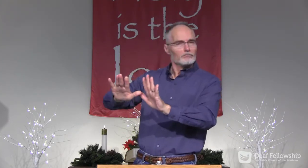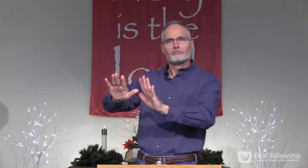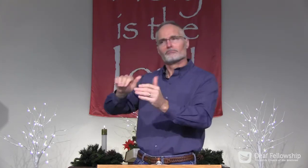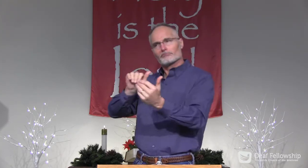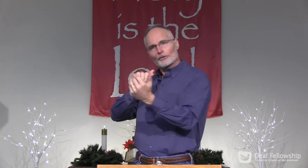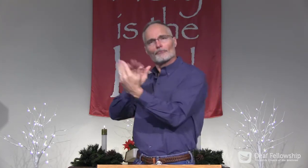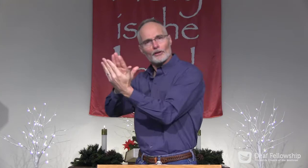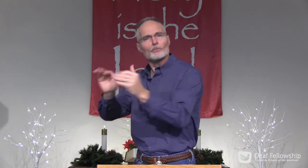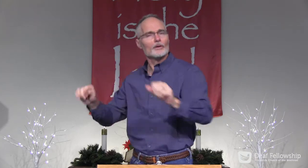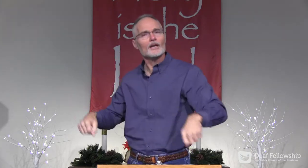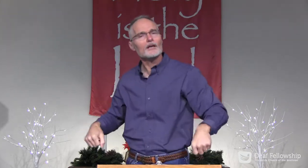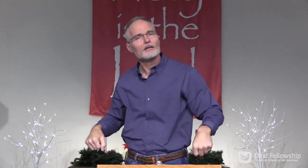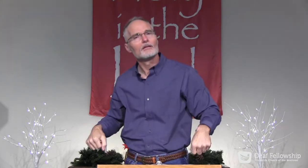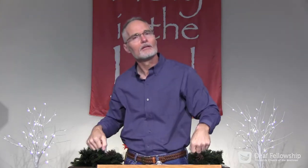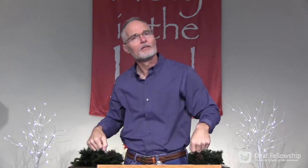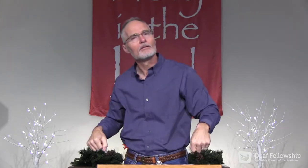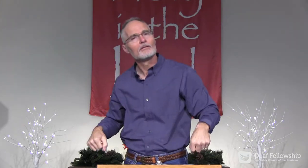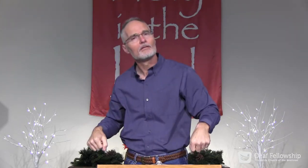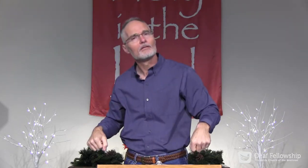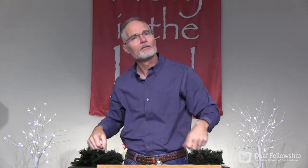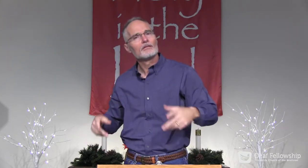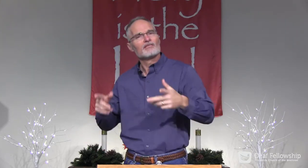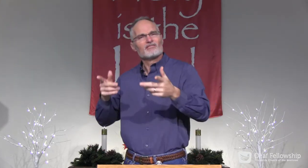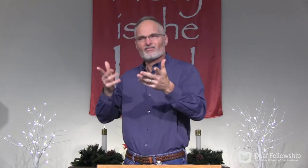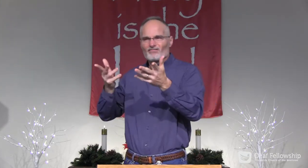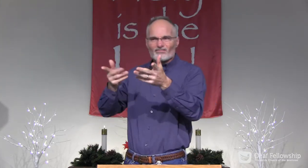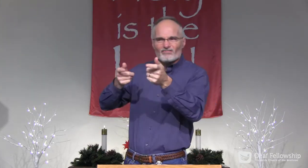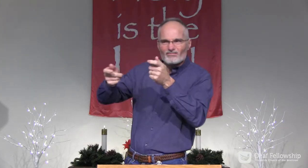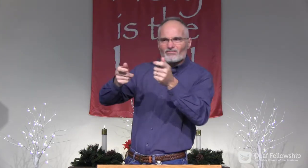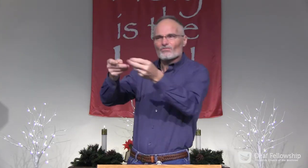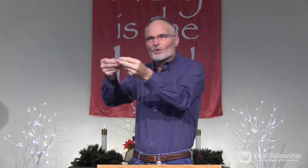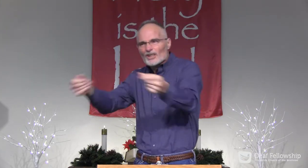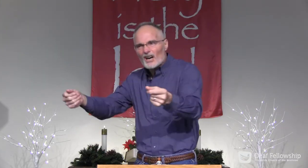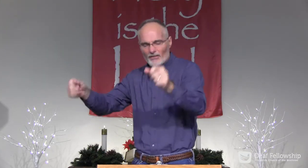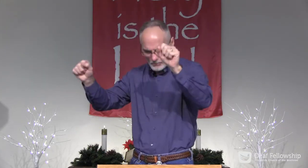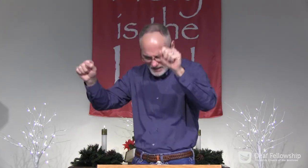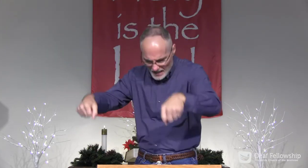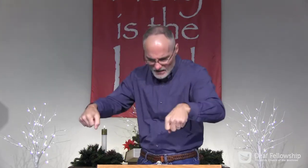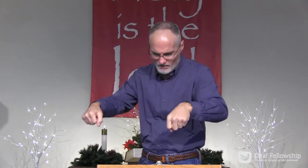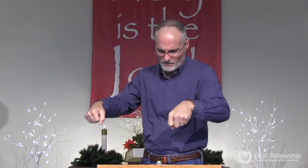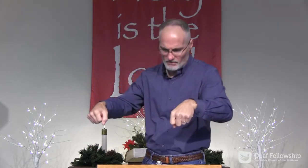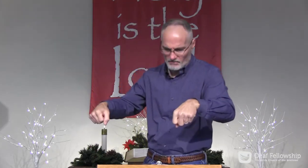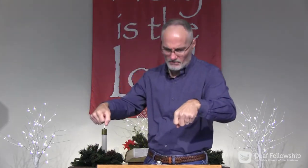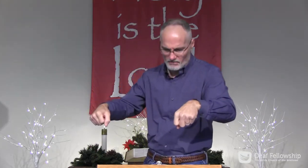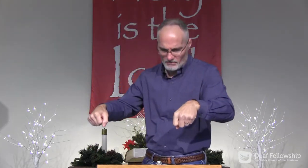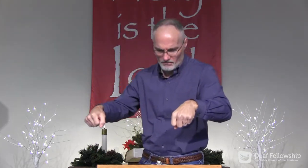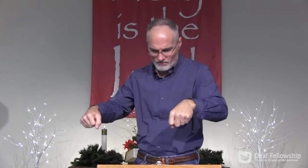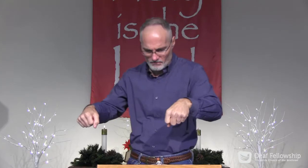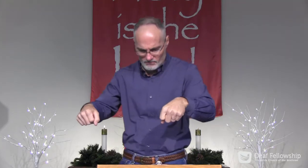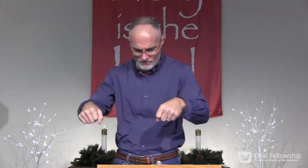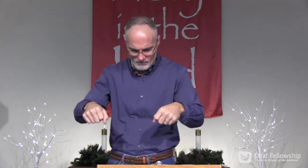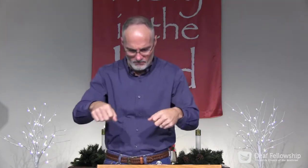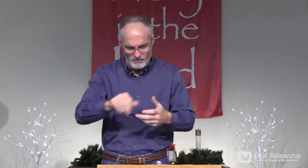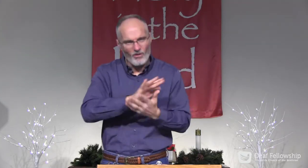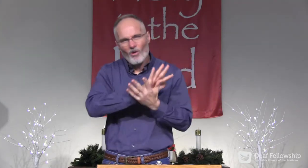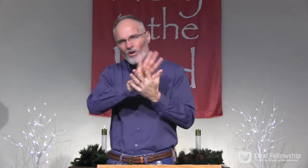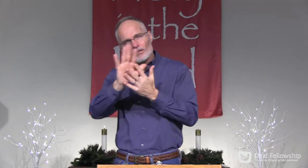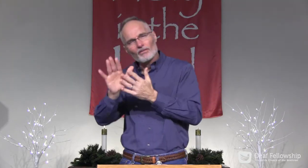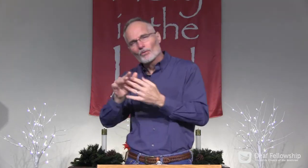All of those things we can confront. We don't have to sweep under the rug. can confront them, deal with them,